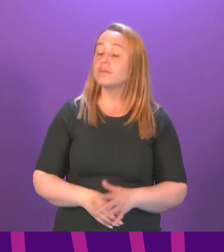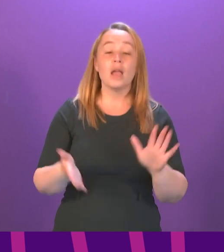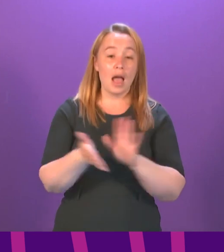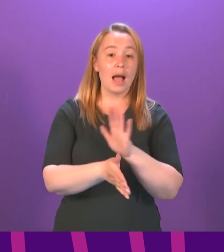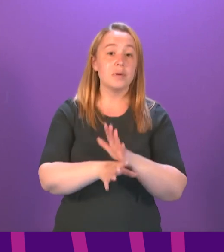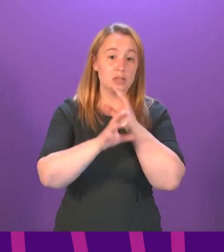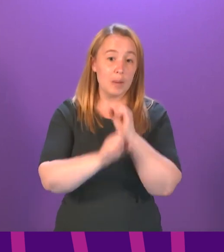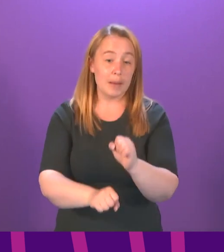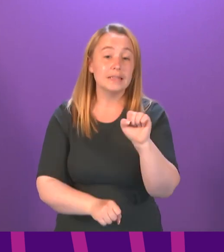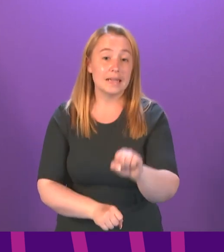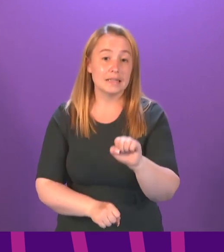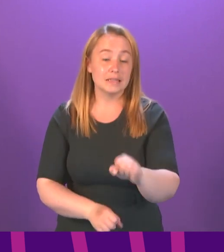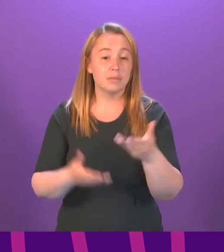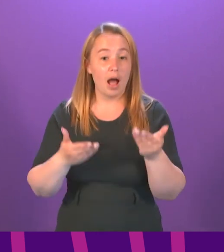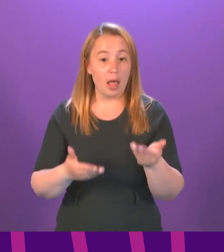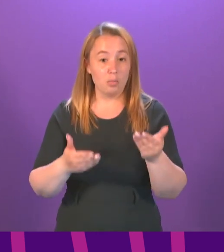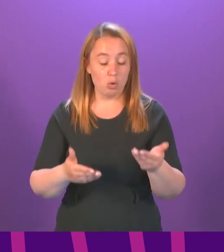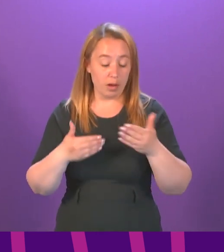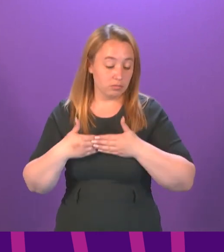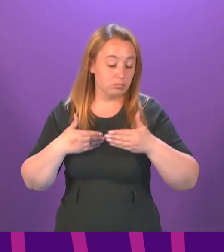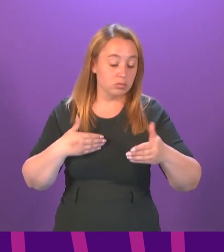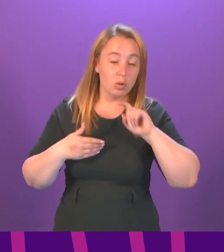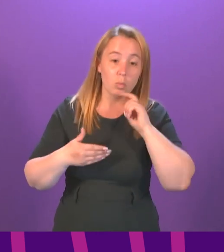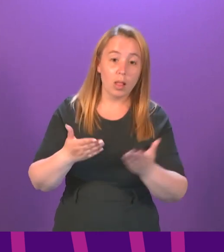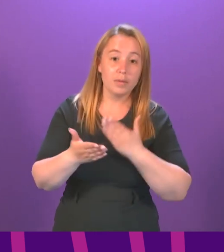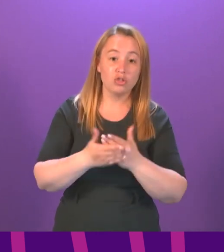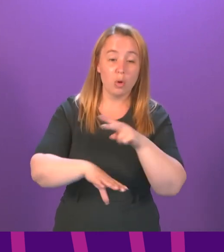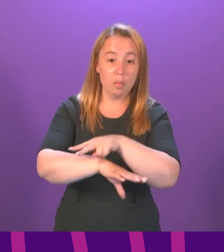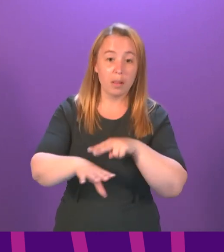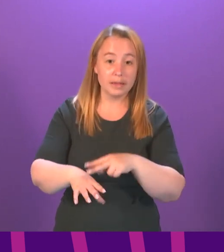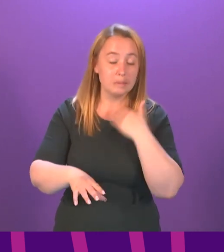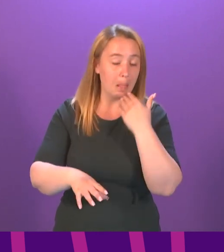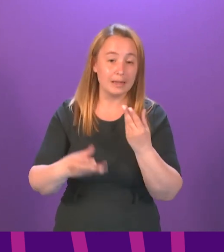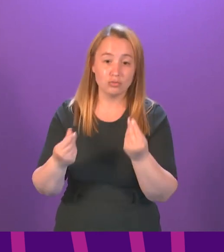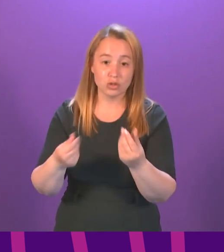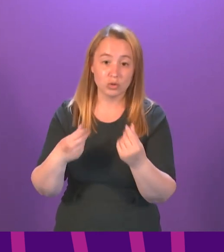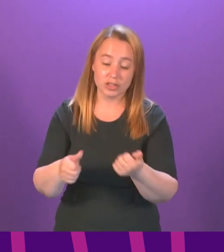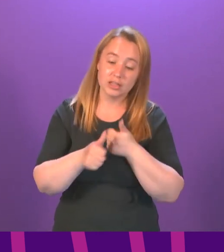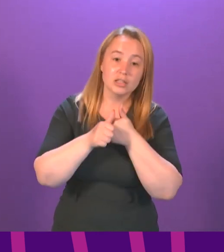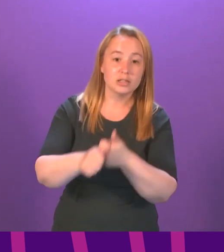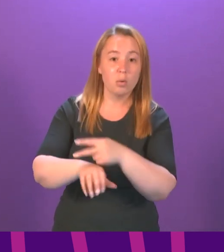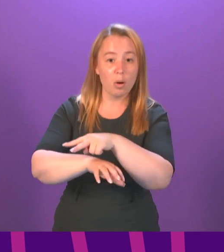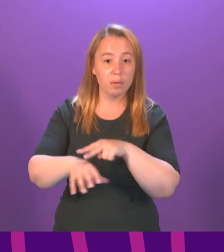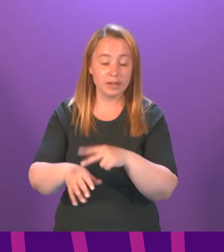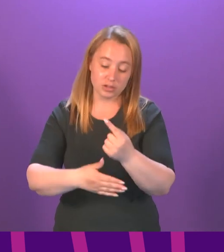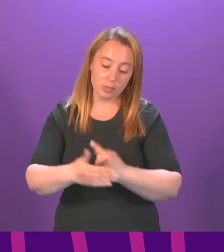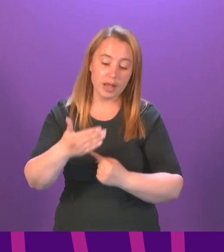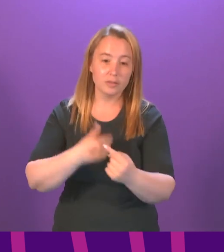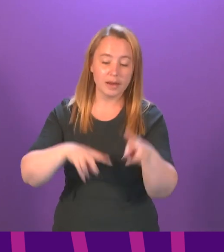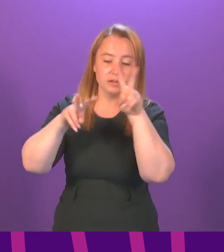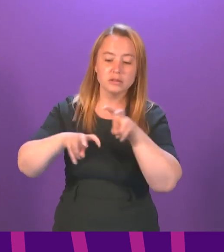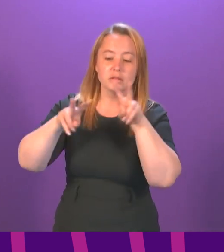commitment to the member, but in the meantime, as I say, we will continue to ensure the police have the resources that they want, support the police's independence in relation to this,